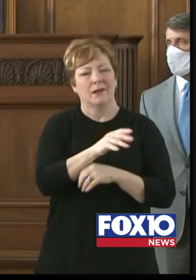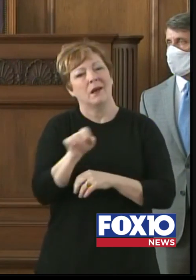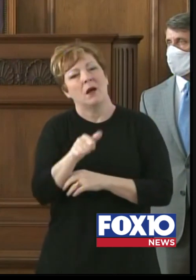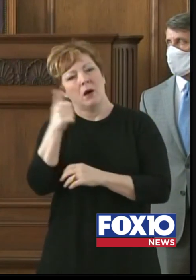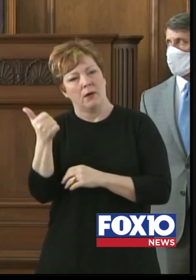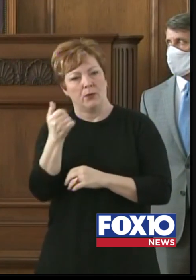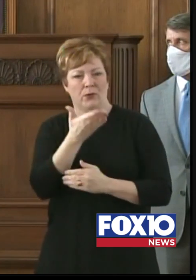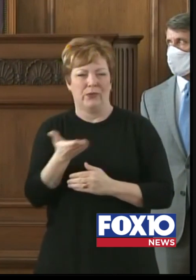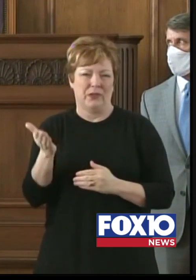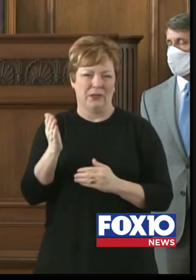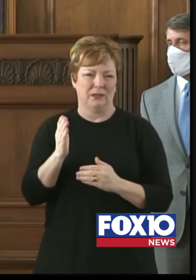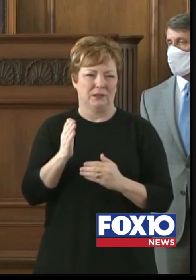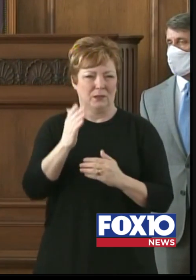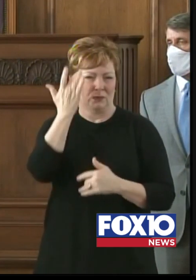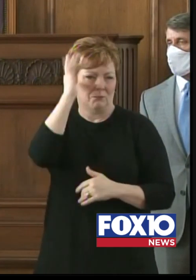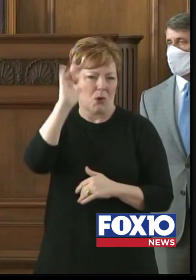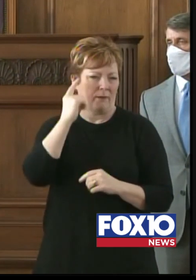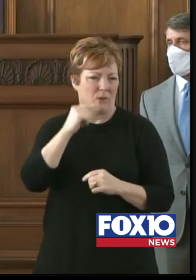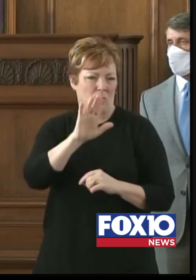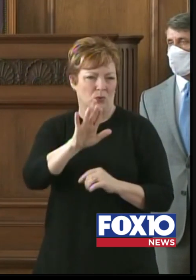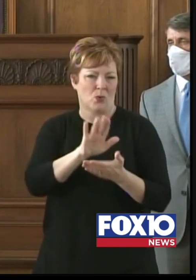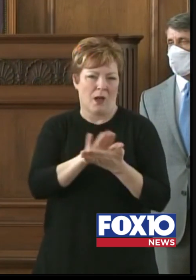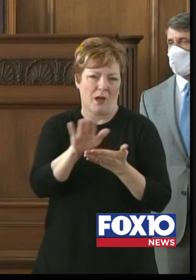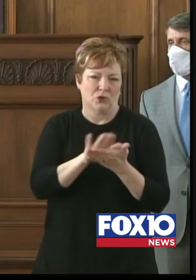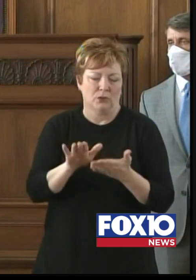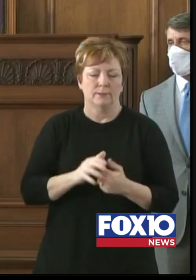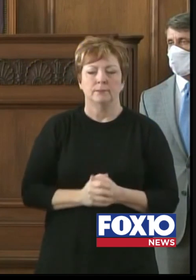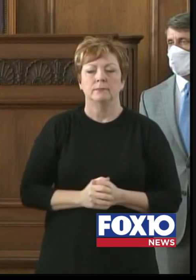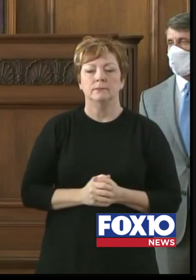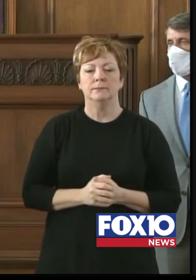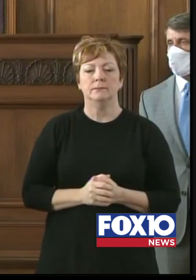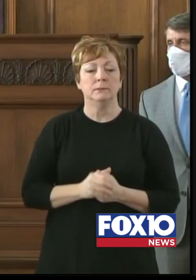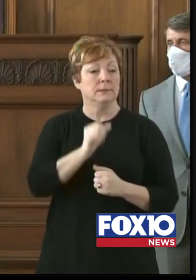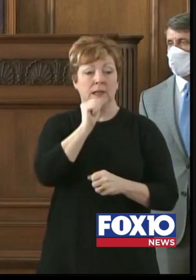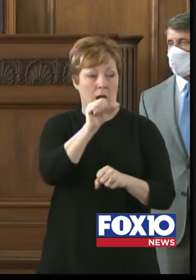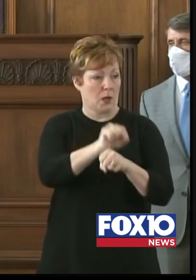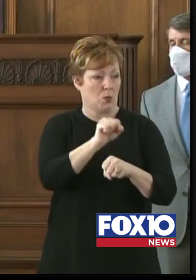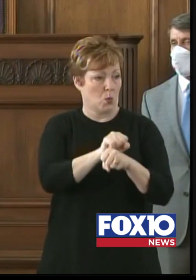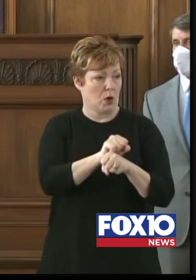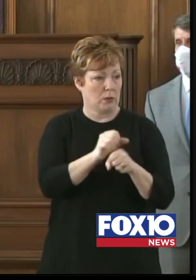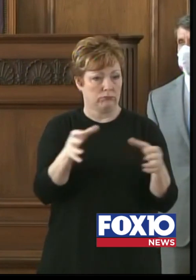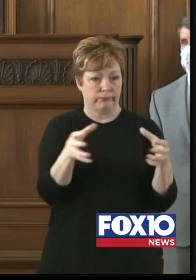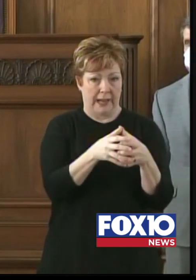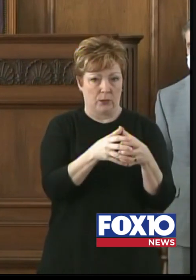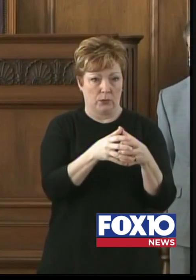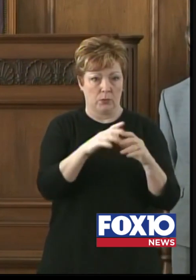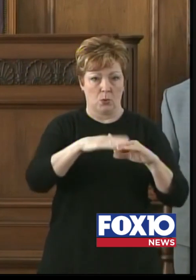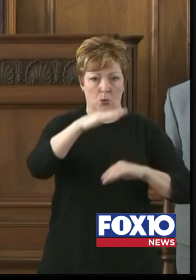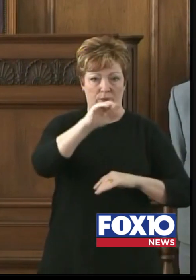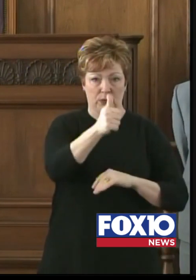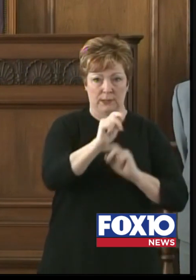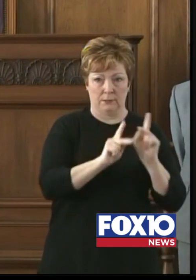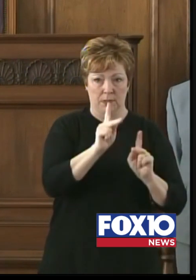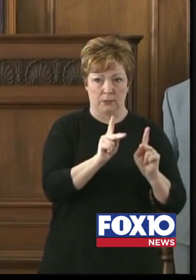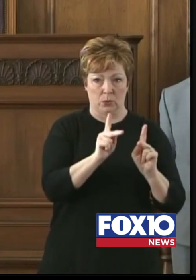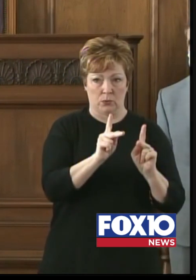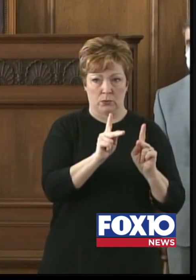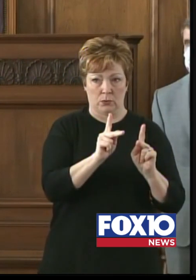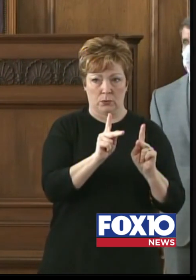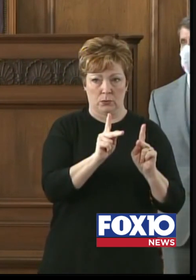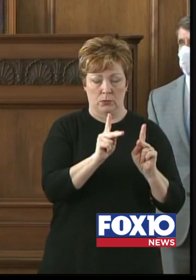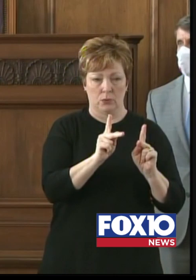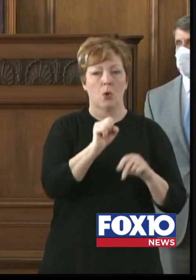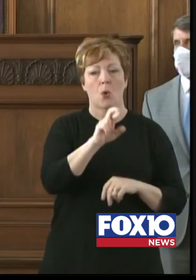hygiene. All non-work-related gatherings of ten persons or more, or non